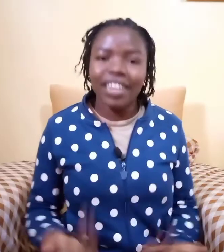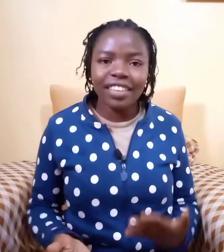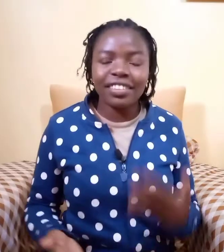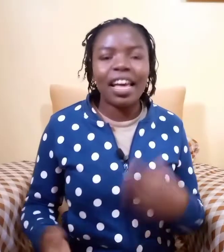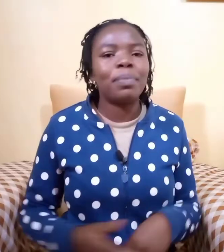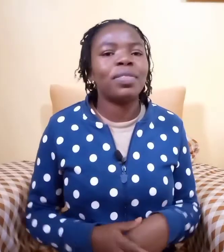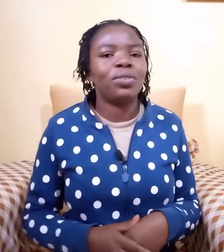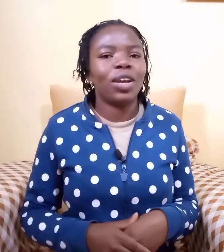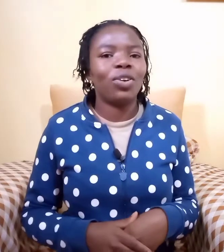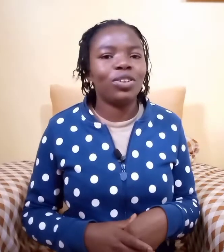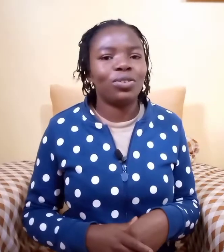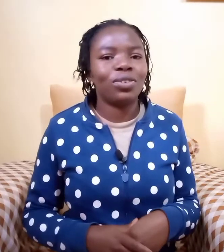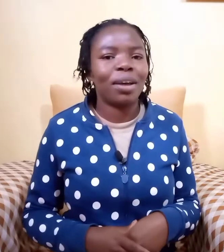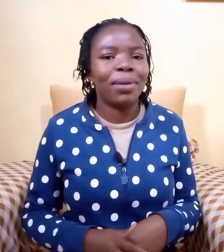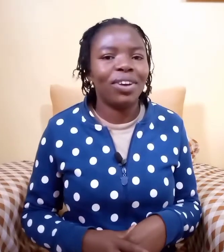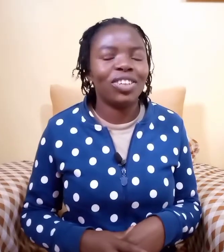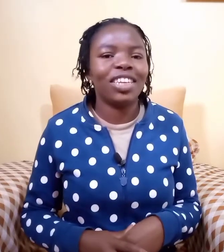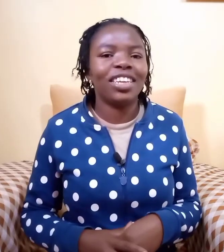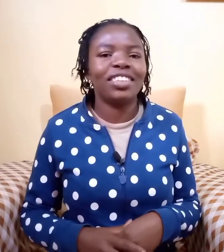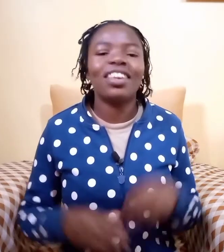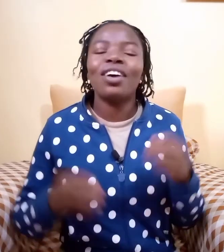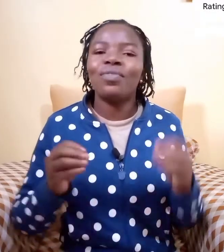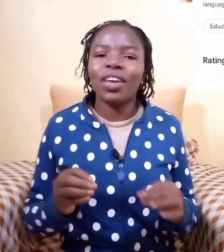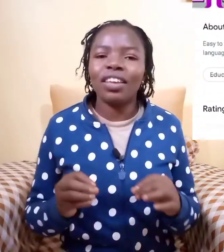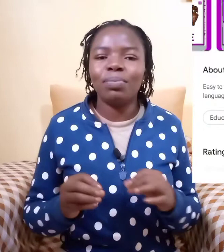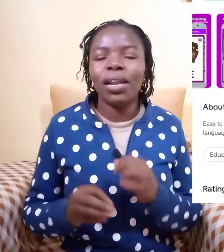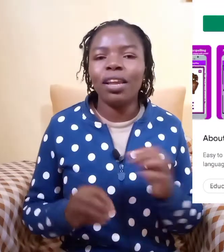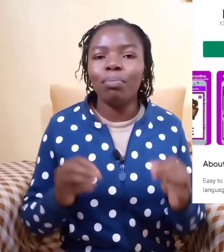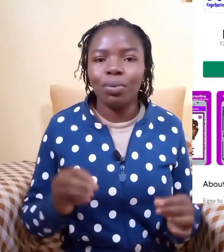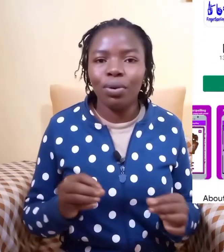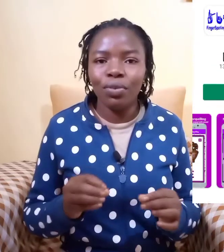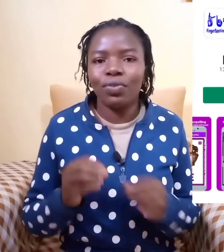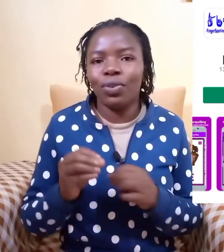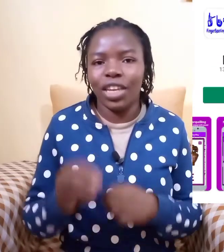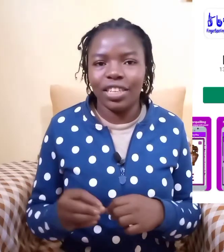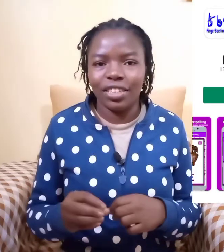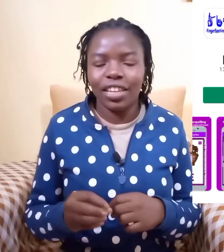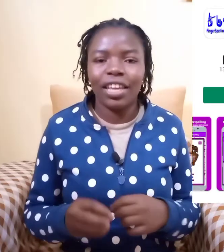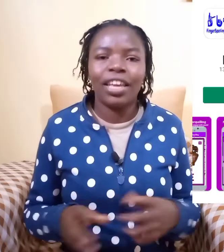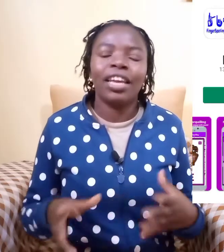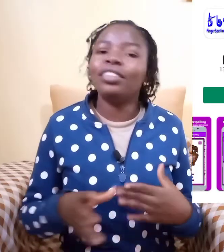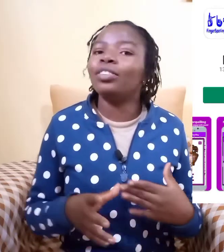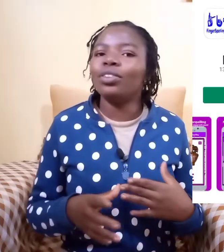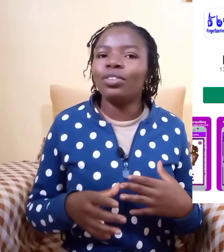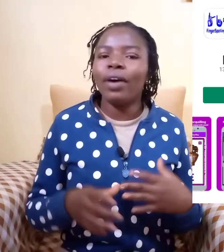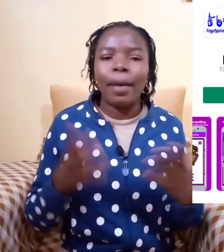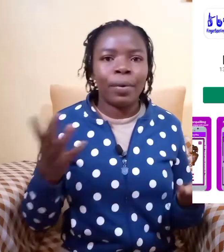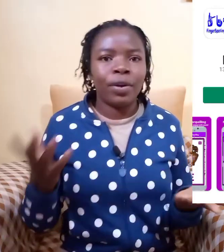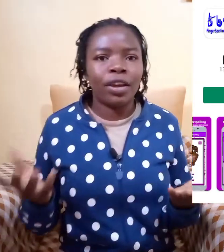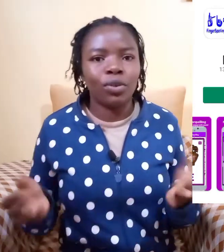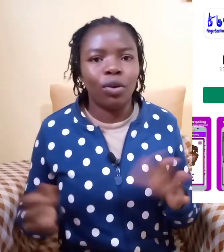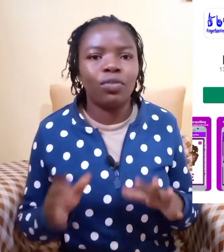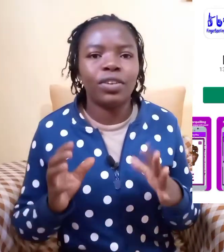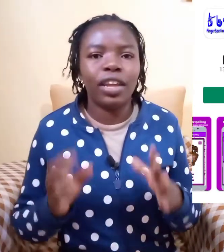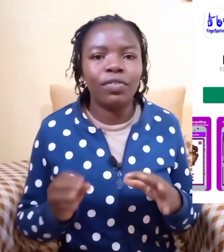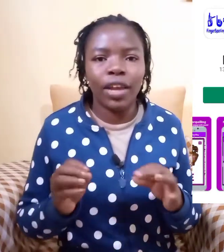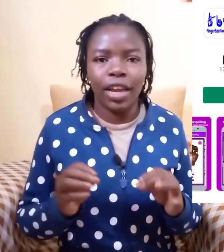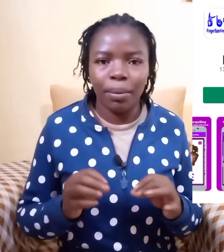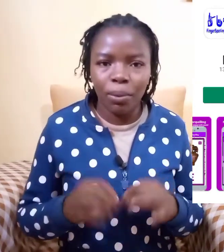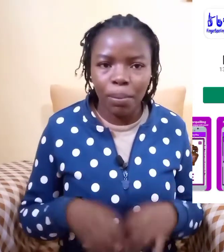next app that we are going to talk about is fingerspelling pro for kids it is also a product of deaf and limo